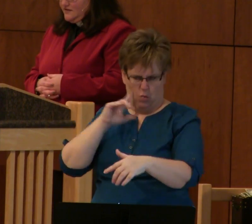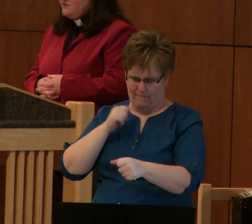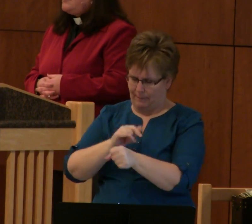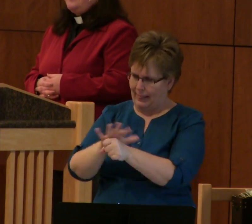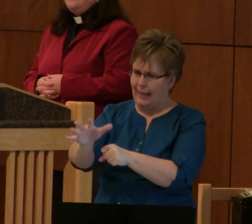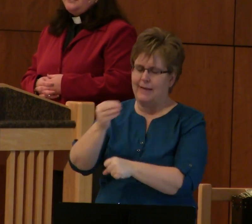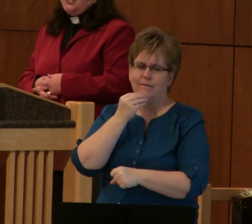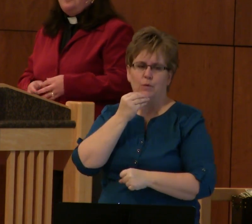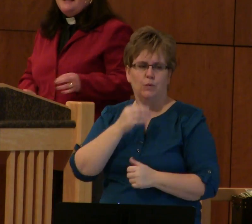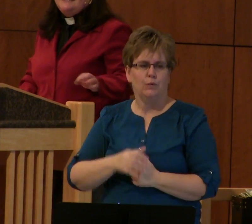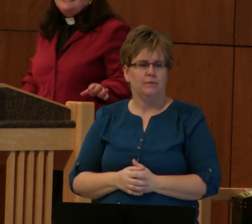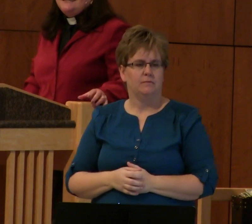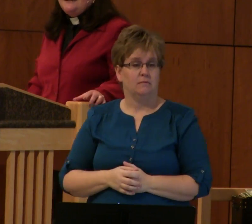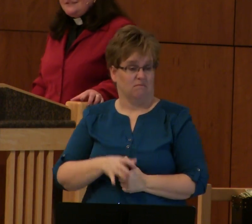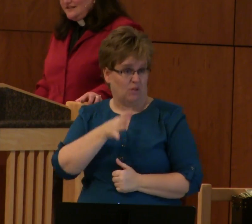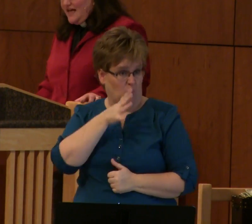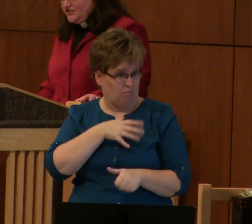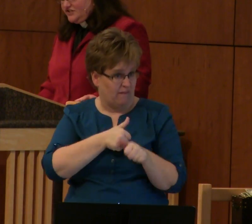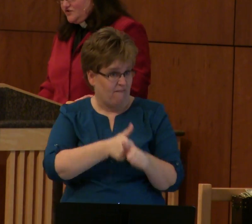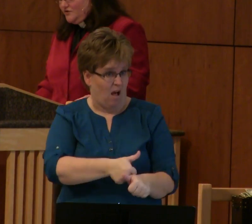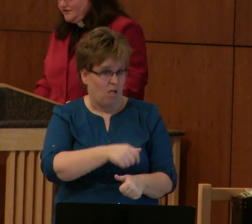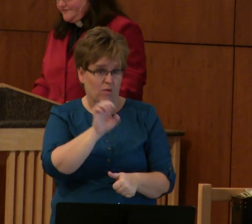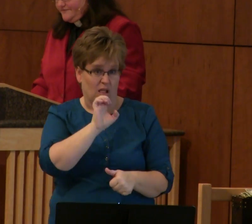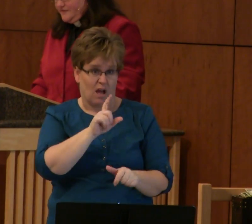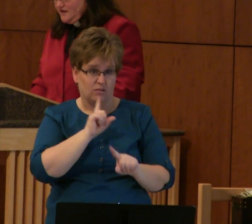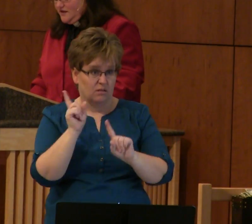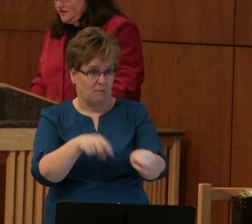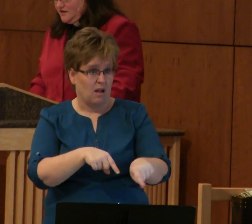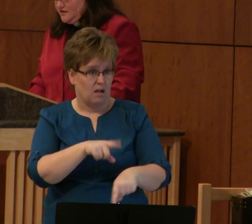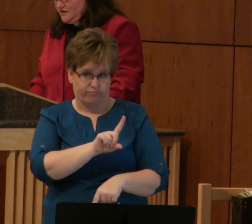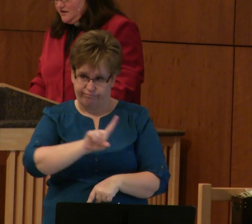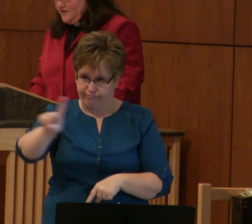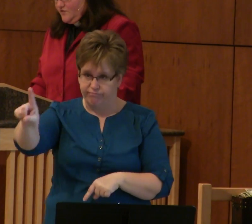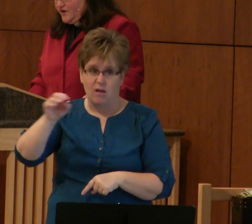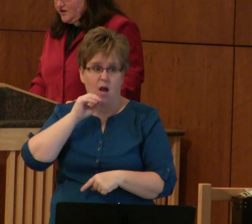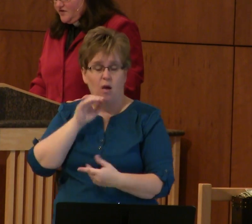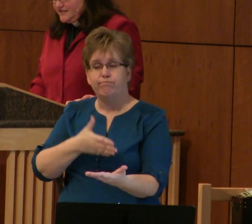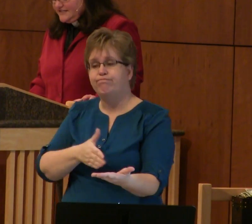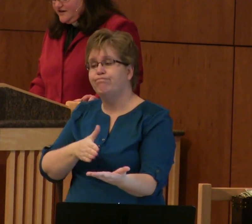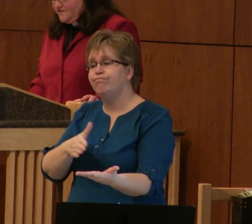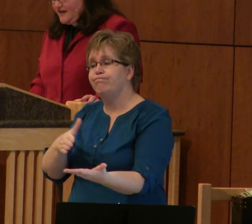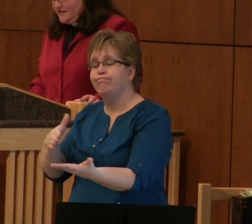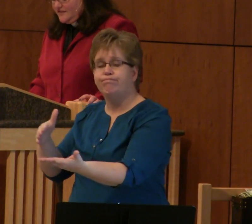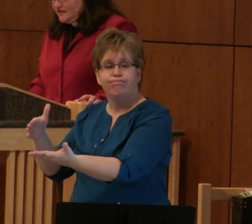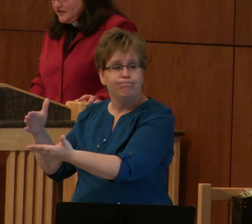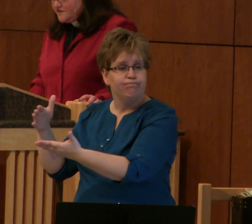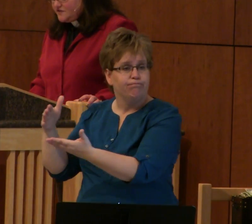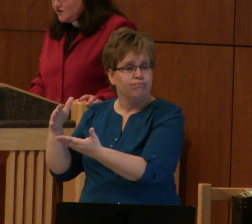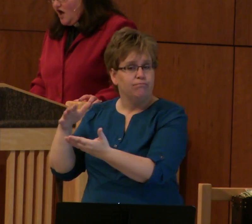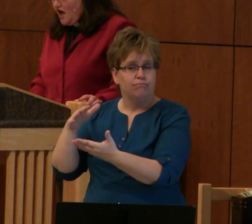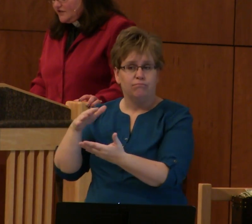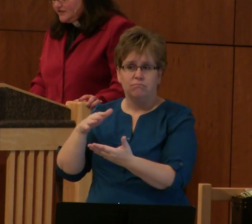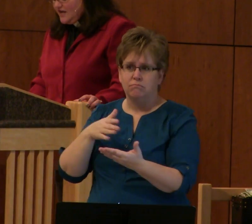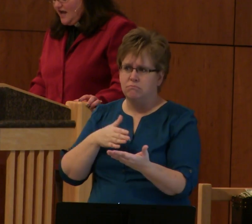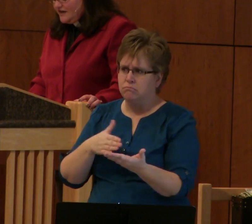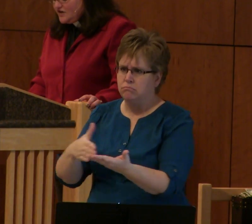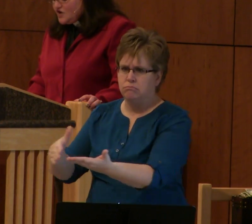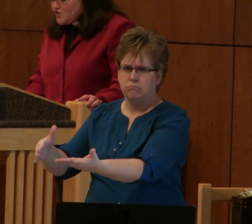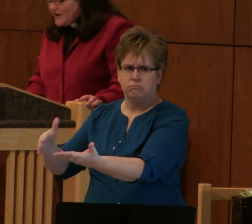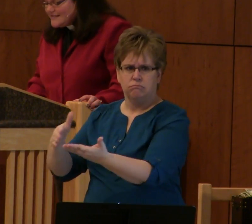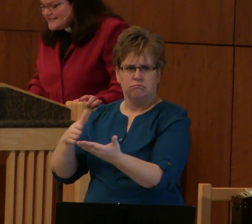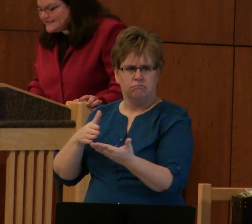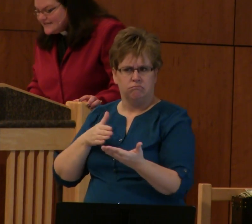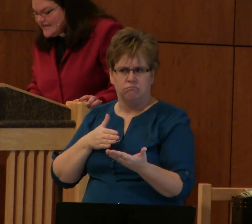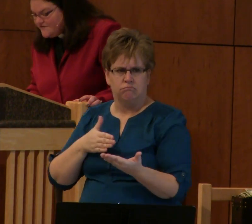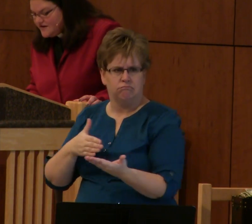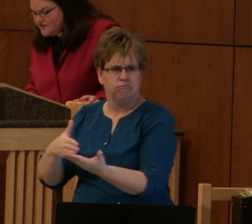Then we read that she went and did as Elijah told. And the widow in Zarephath gives her all to God,